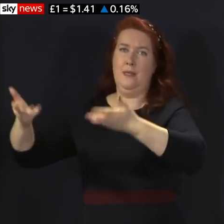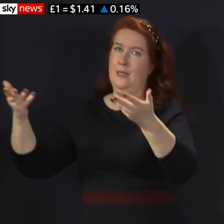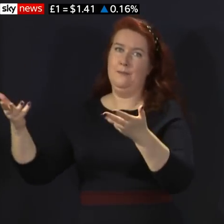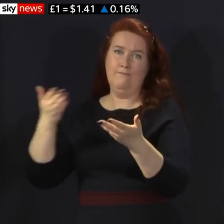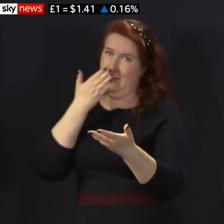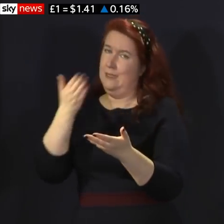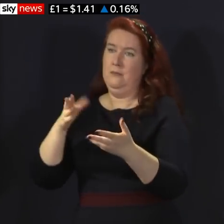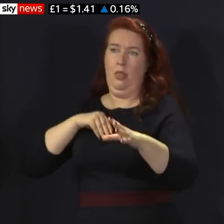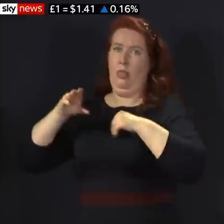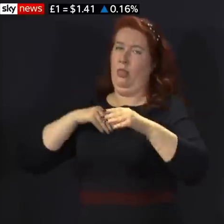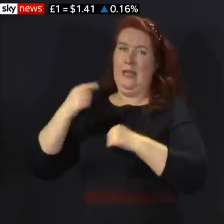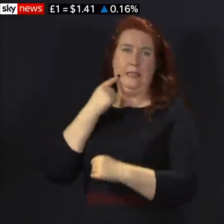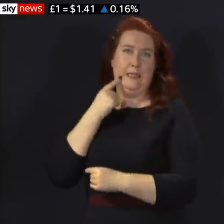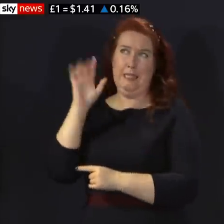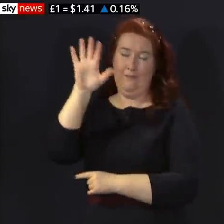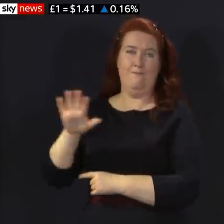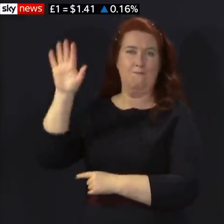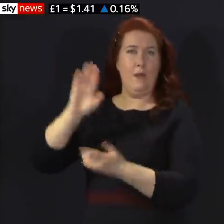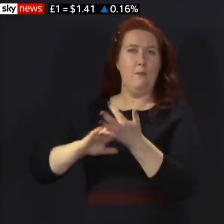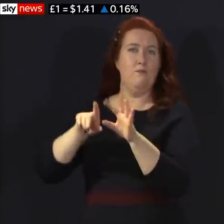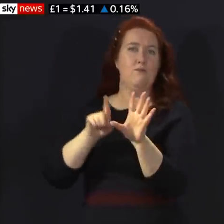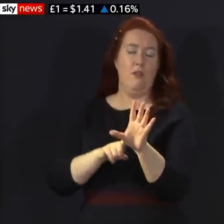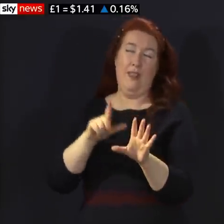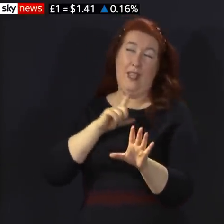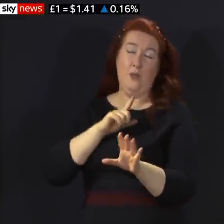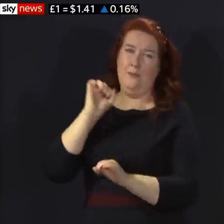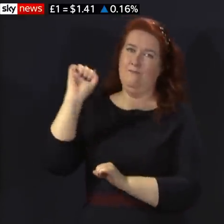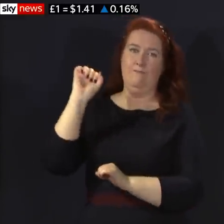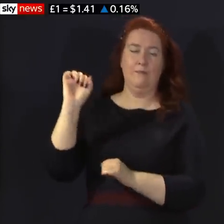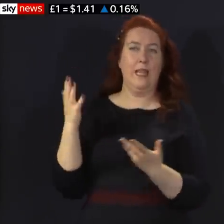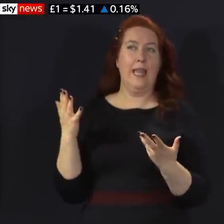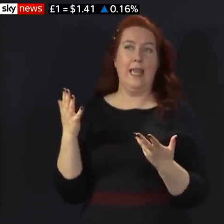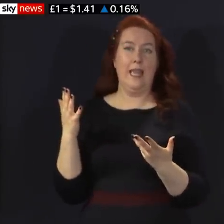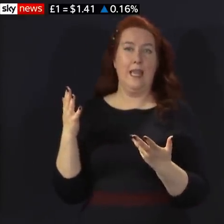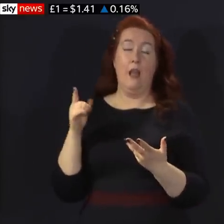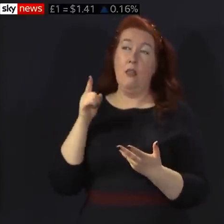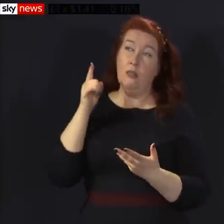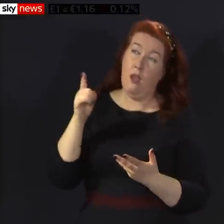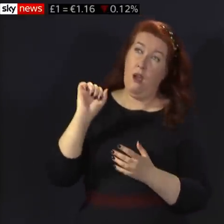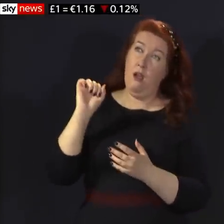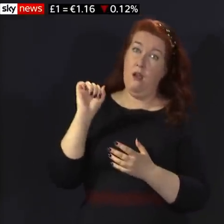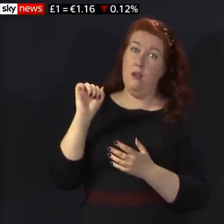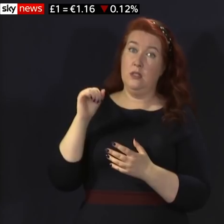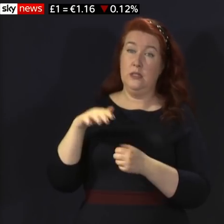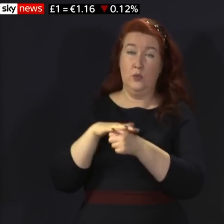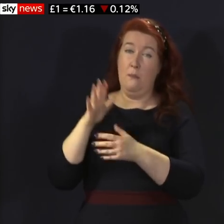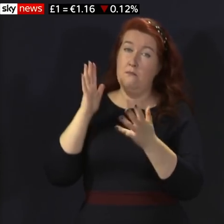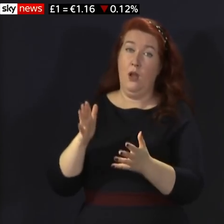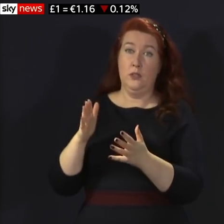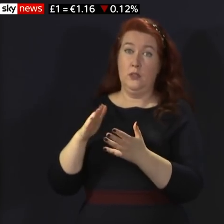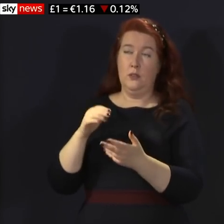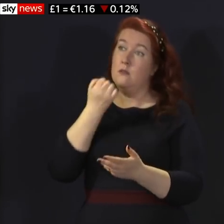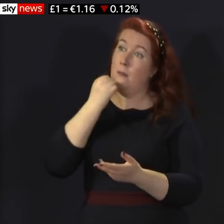And so it's against that backdrop that unless the situation was to materially improve over the next few days,